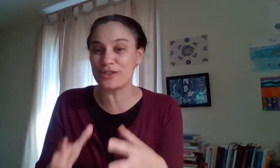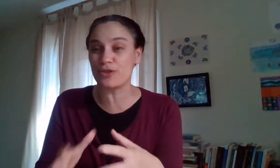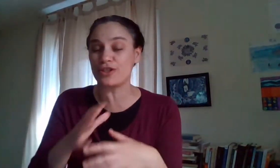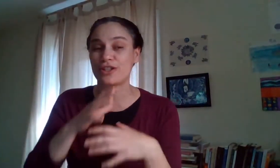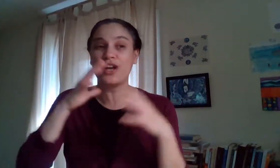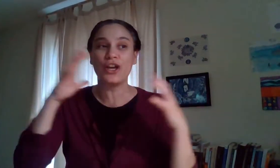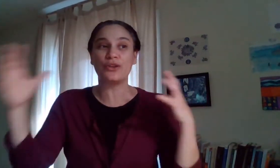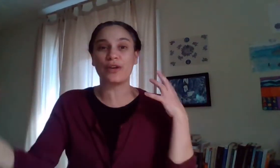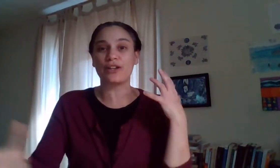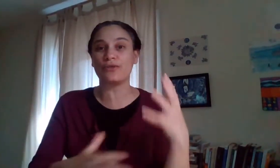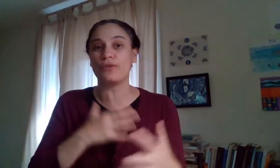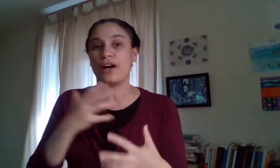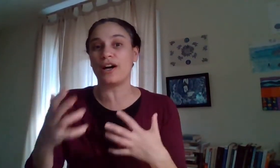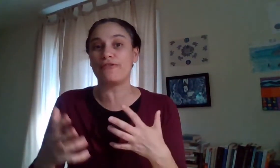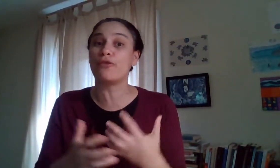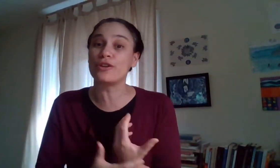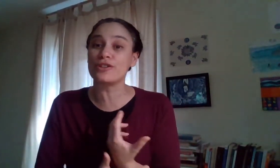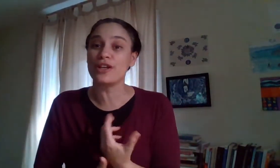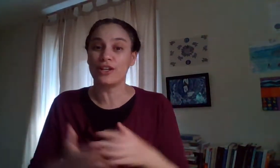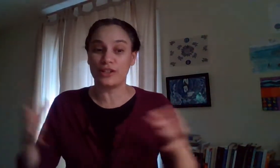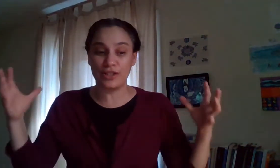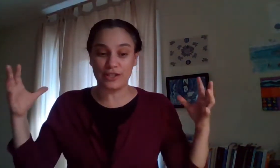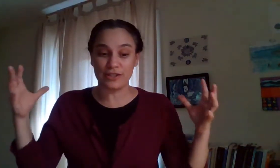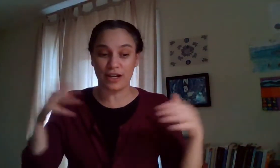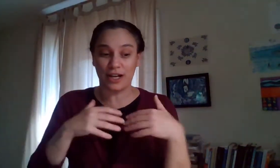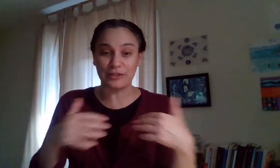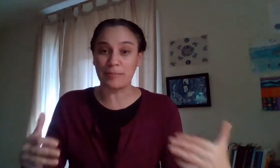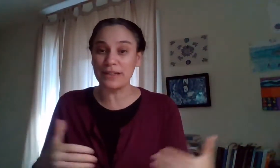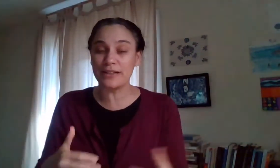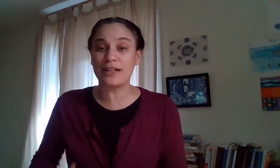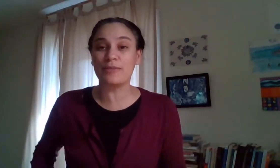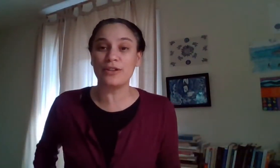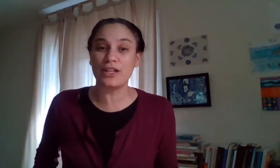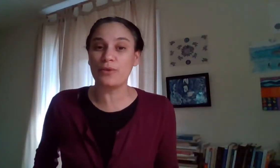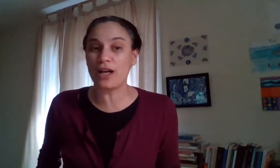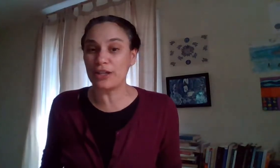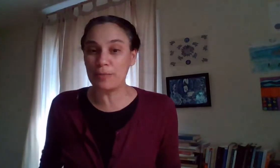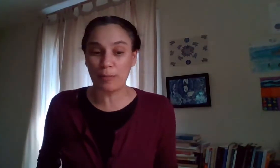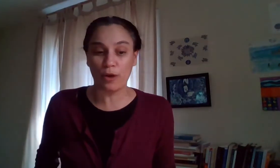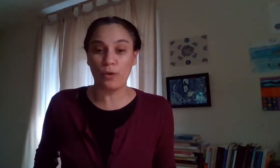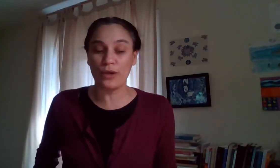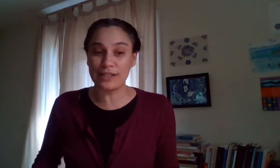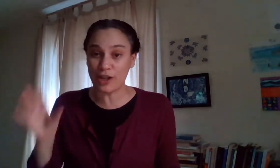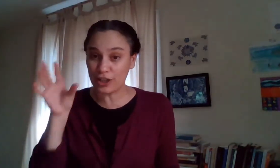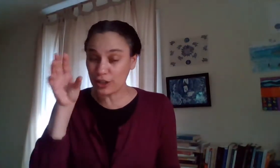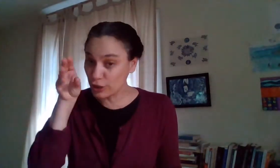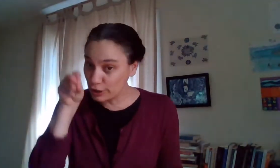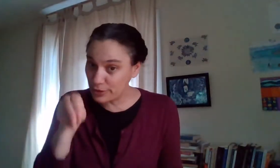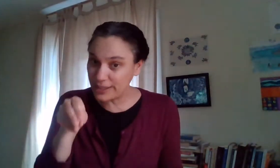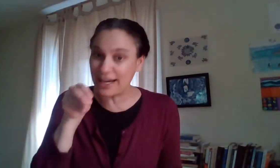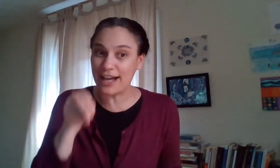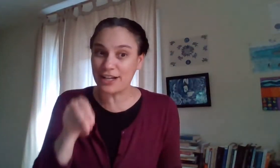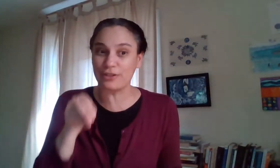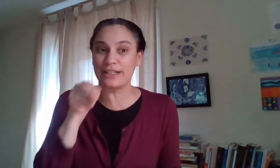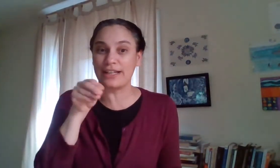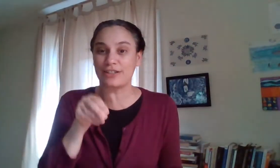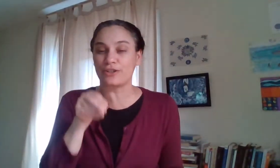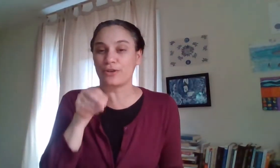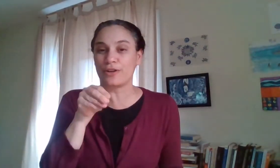situation you get to uh forge this accountability community with other people we start looking actually at your